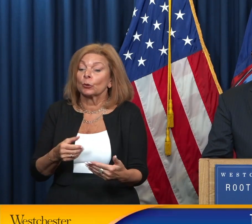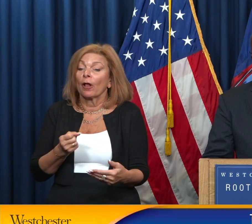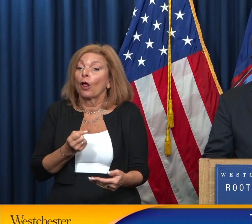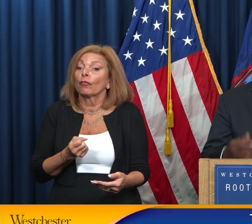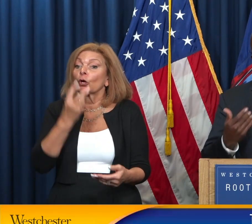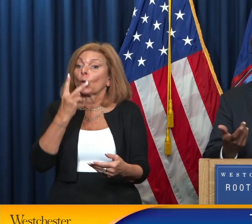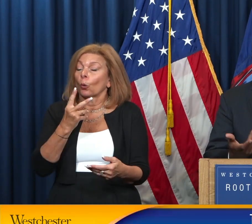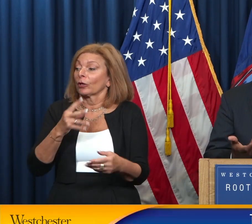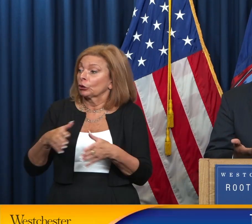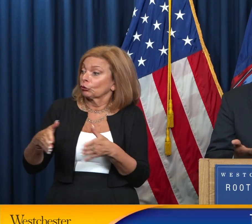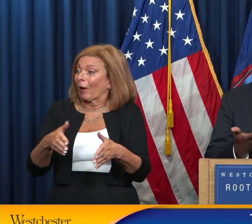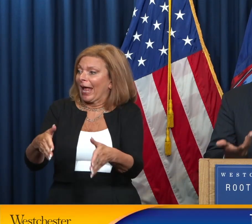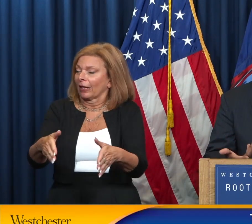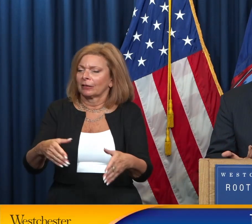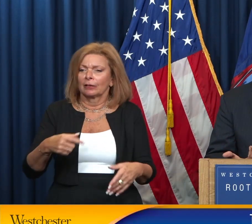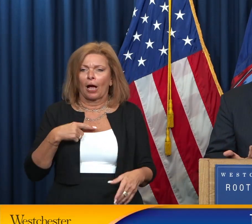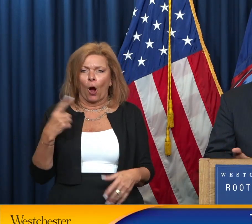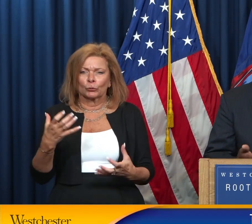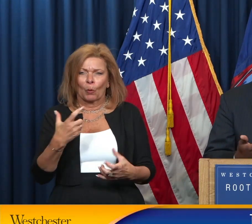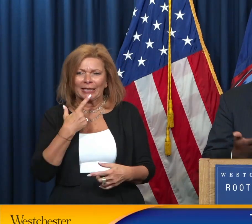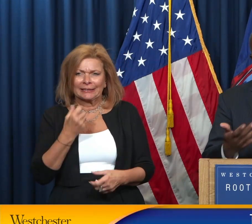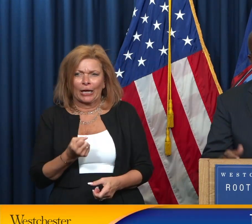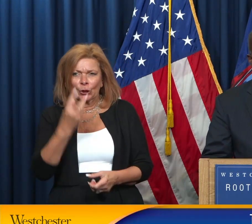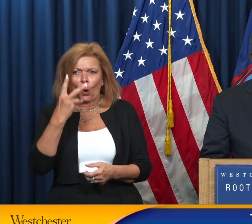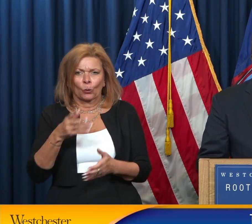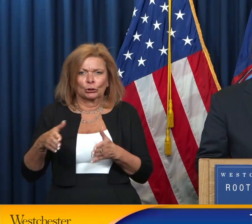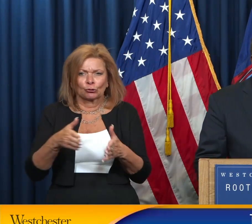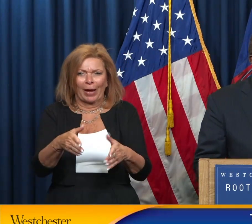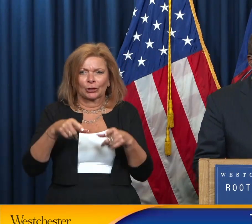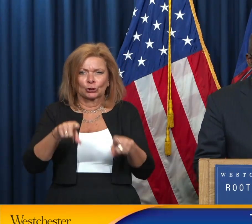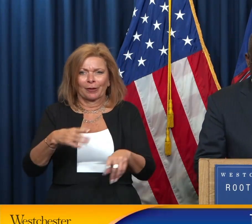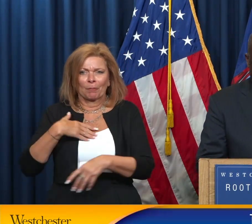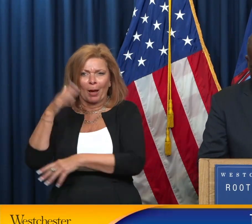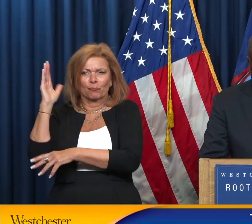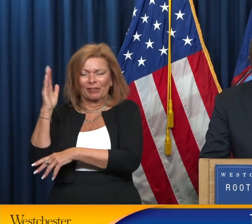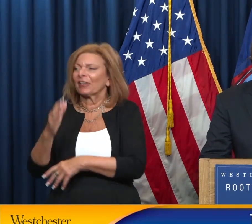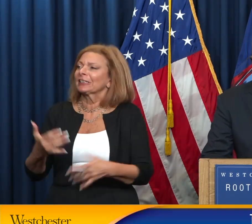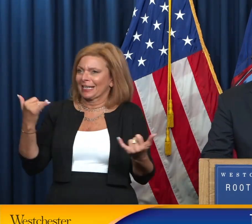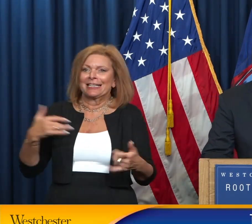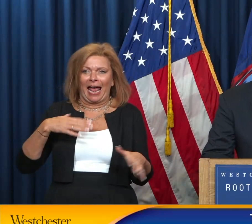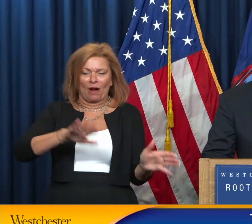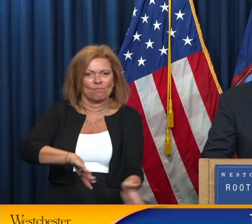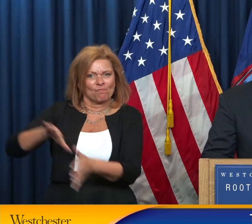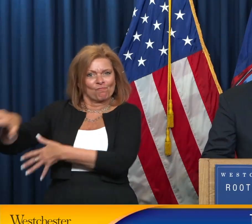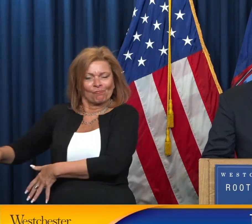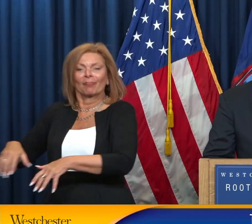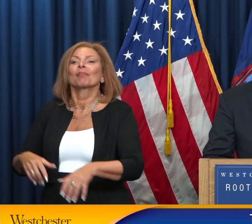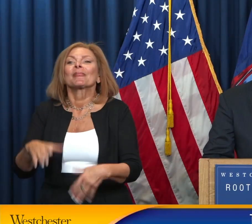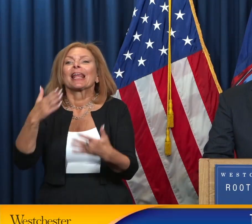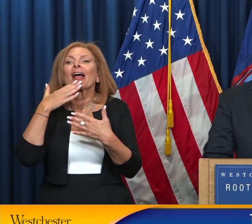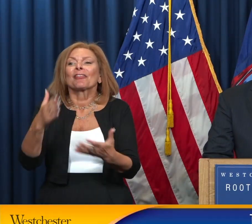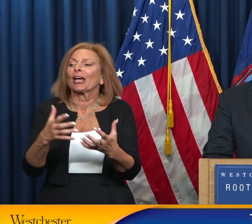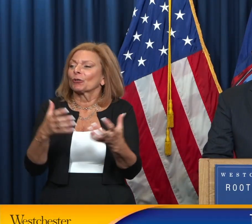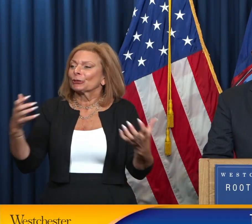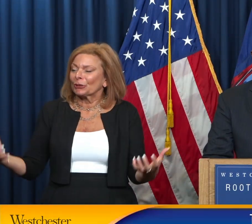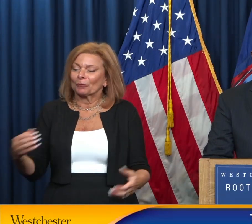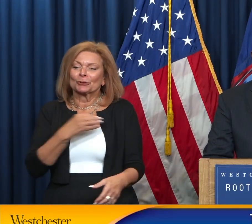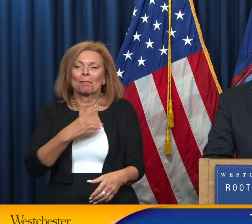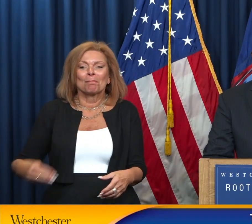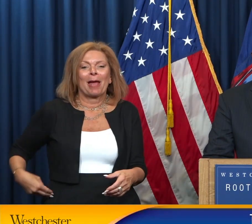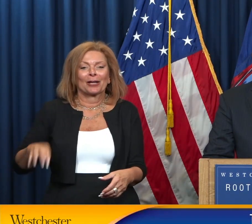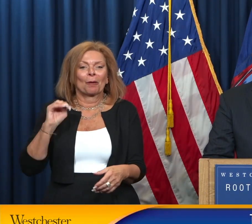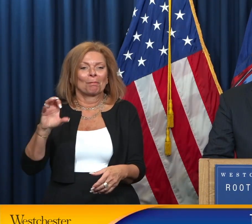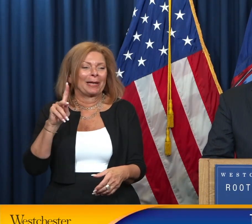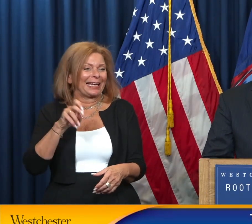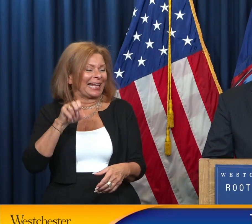to move things forward. I always wanted to say goat trail on a briefing. So now we got to get that done. Right. But again, thank you so much, Mayor McKenzie,